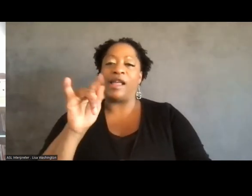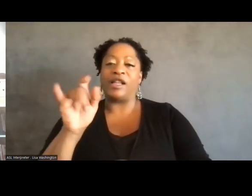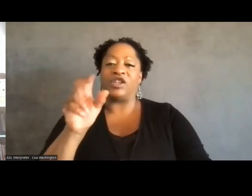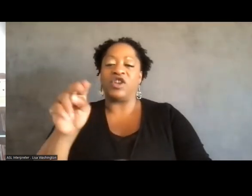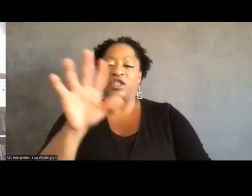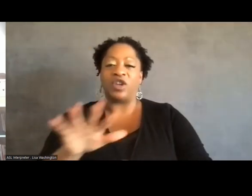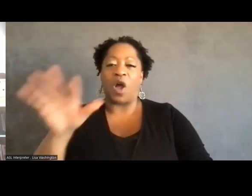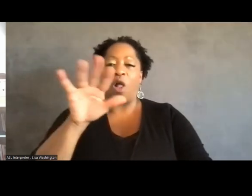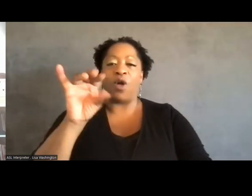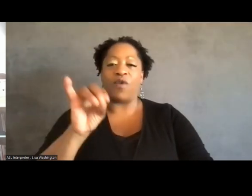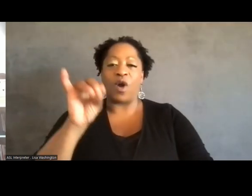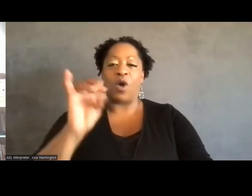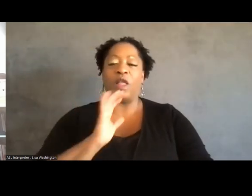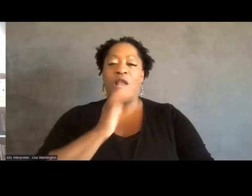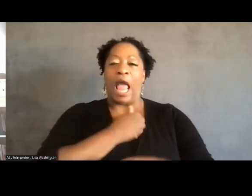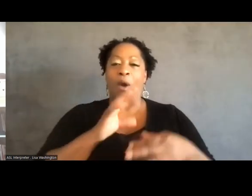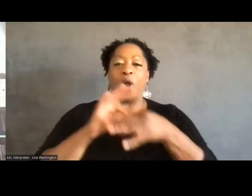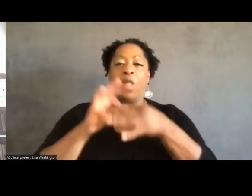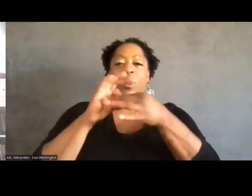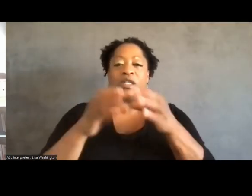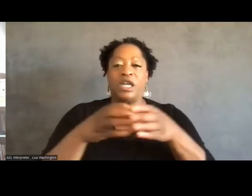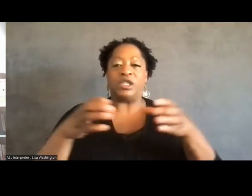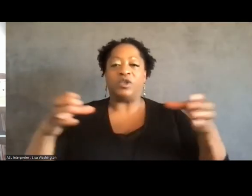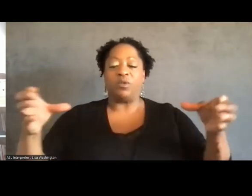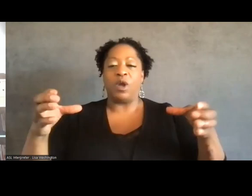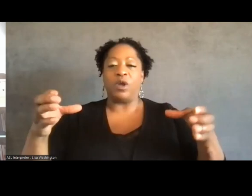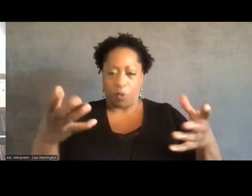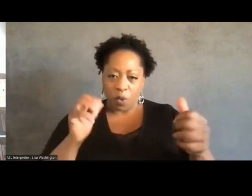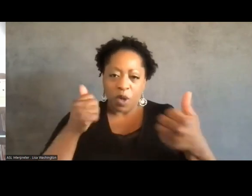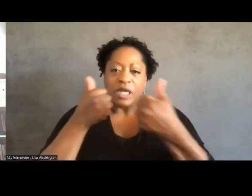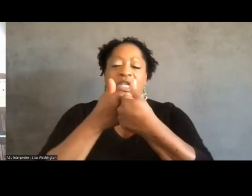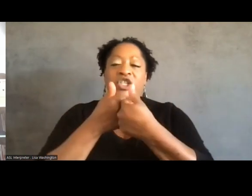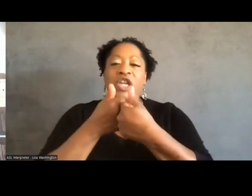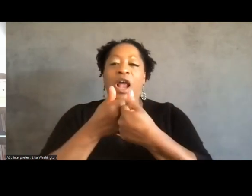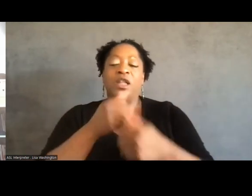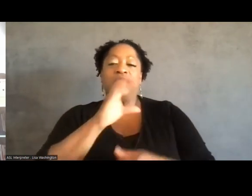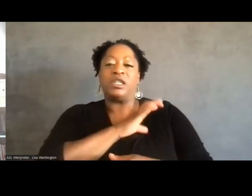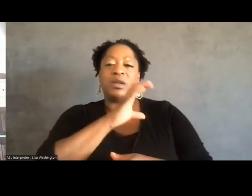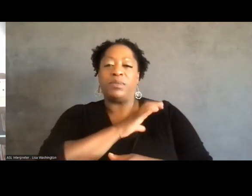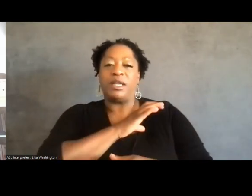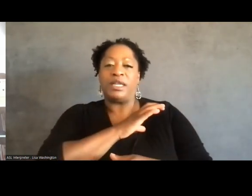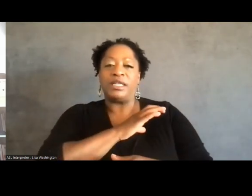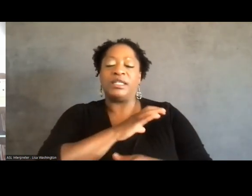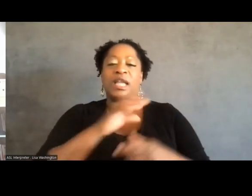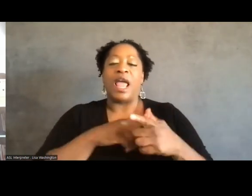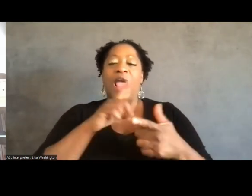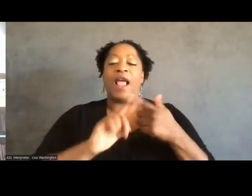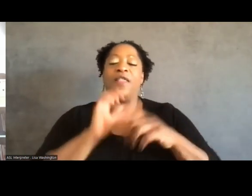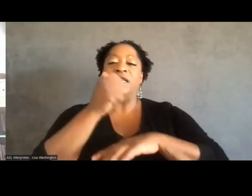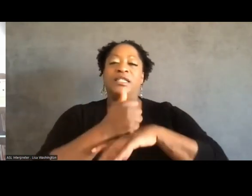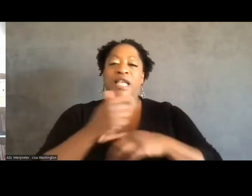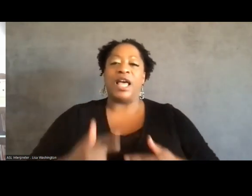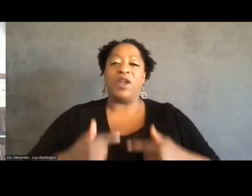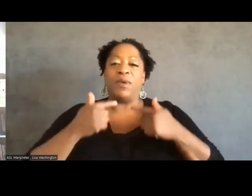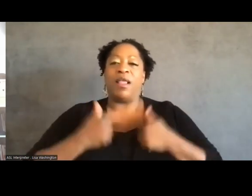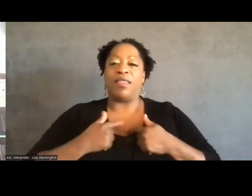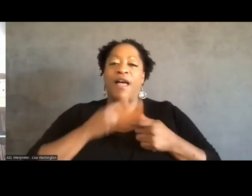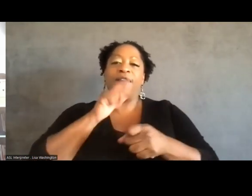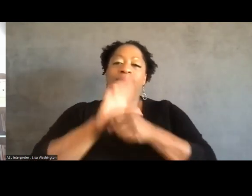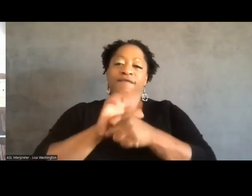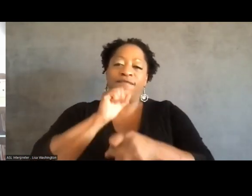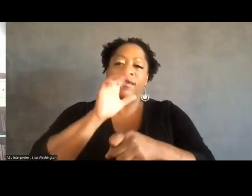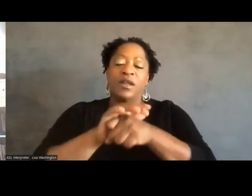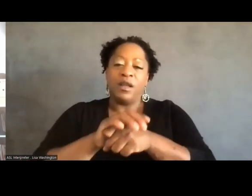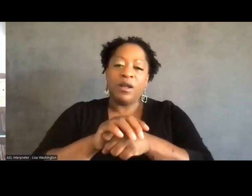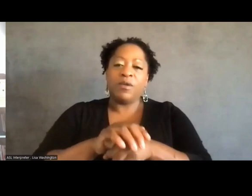challenging the violence of policing more broadly, and advocating for life-affirming measures to strengthen Oakland neighborhoods.